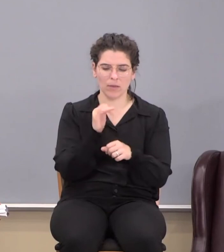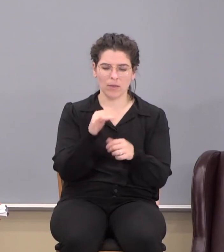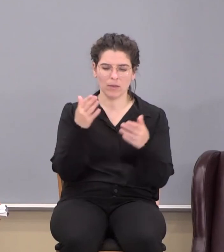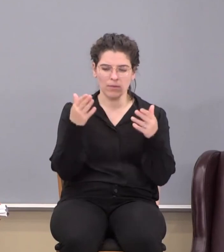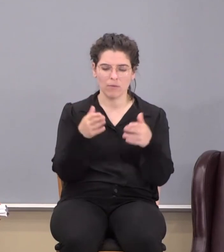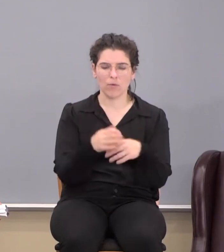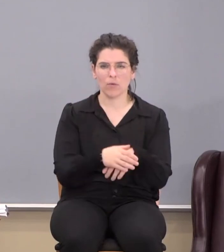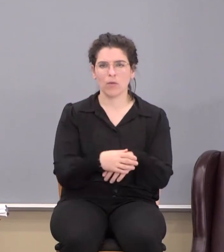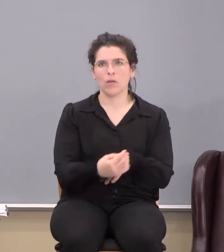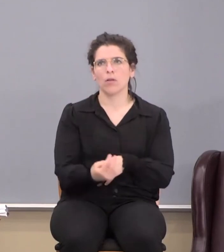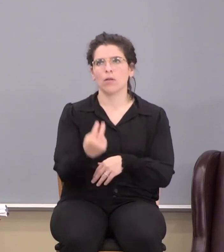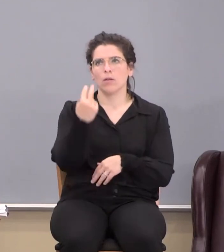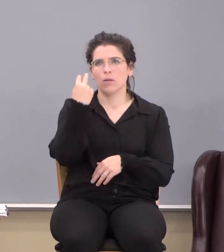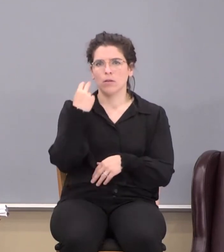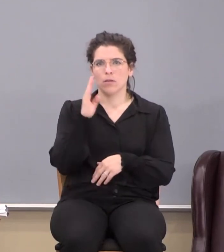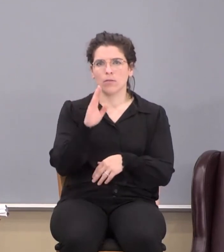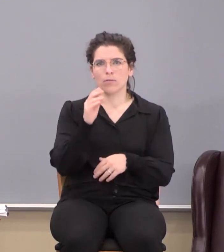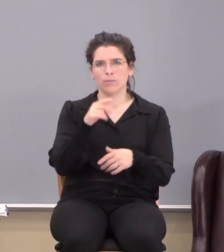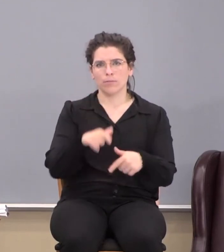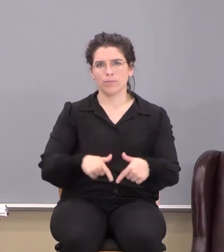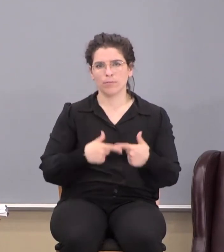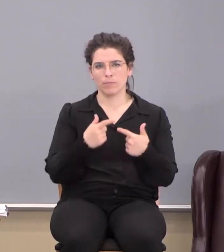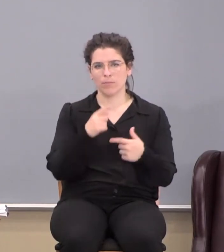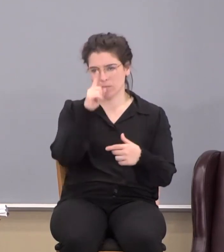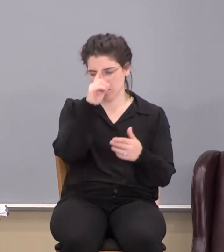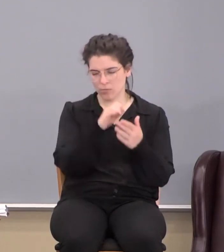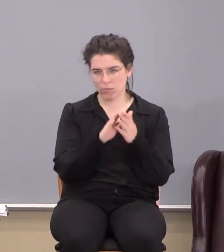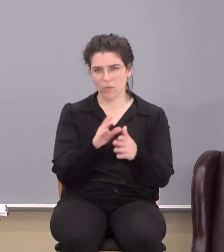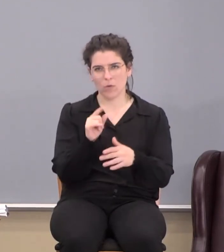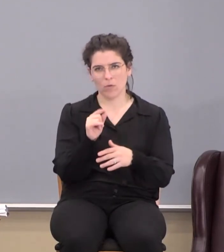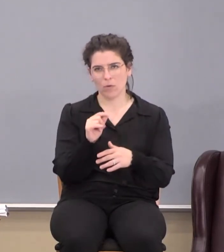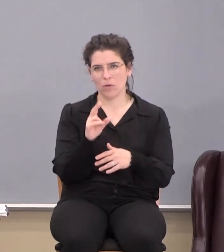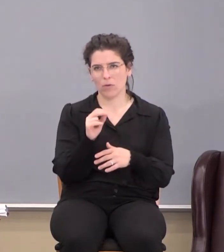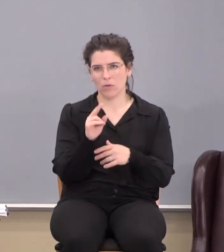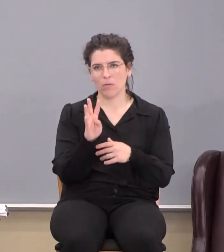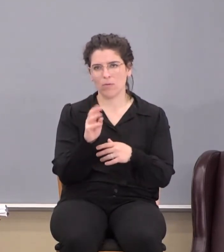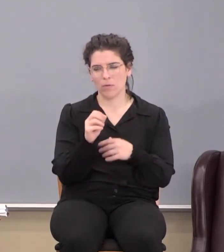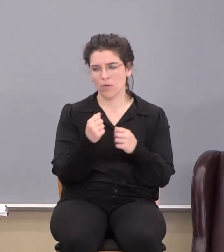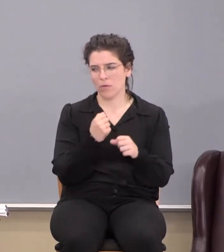Let's say you look back on your life as a believer 20, 30, 40 years go by